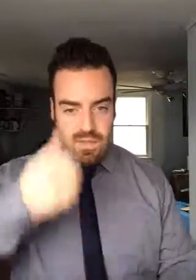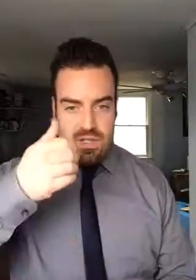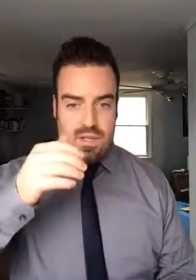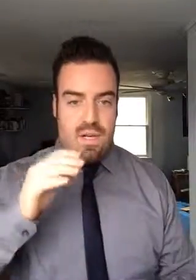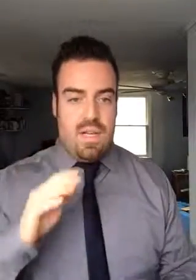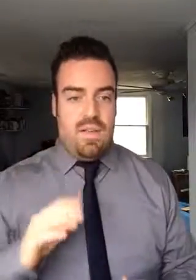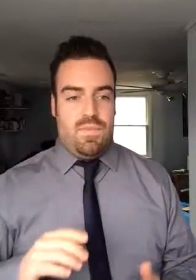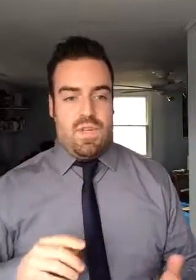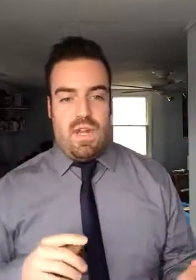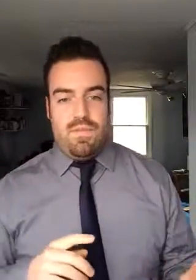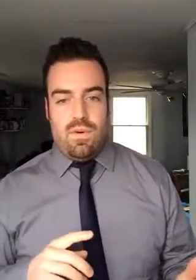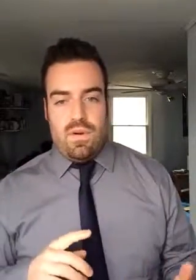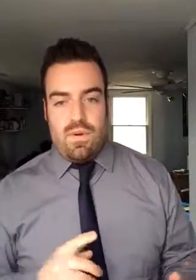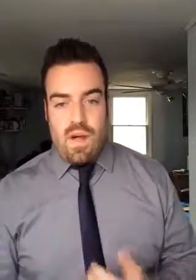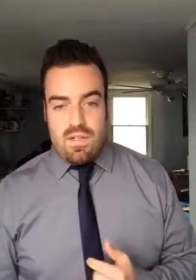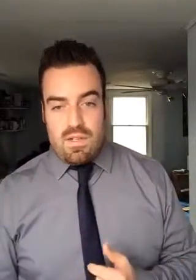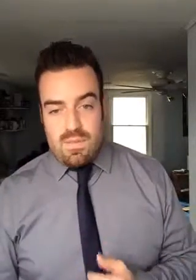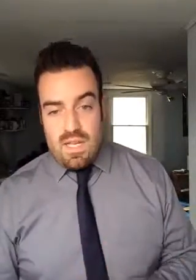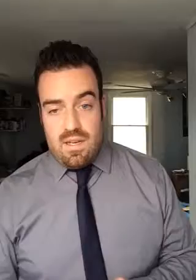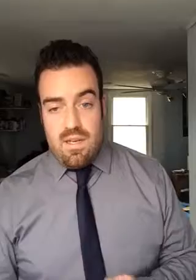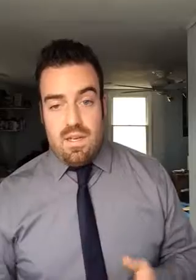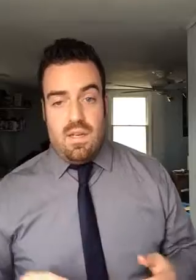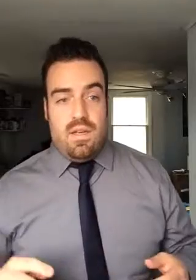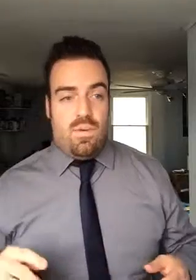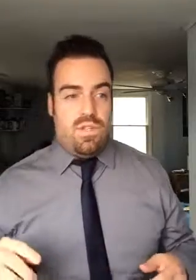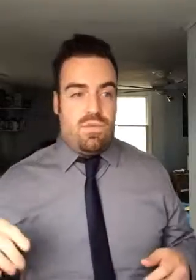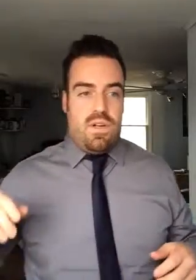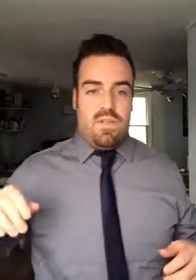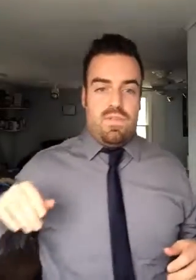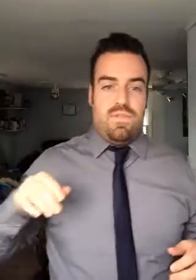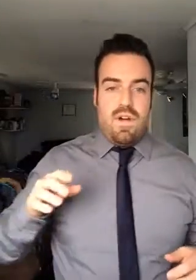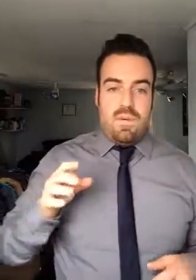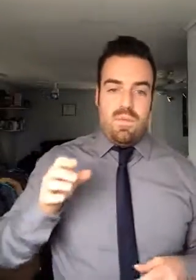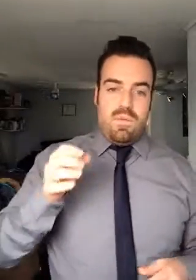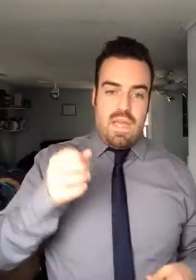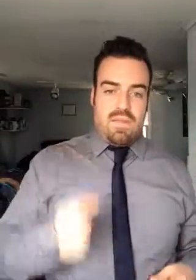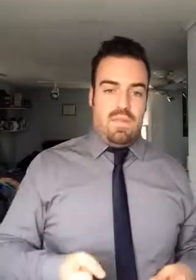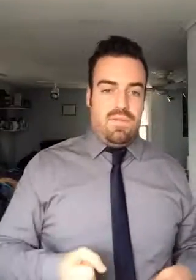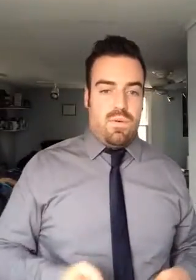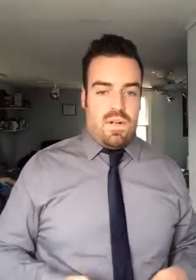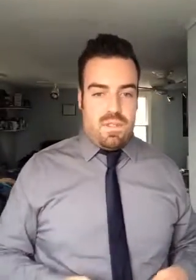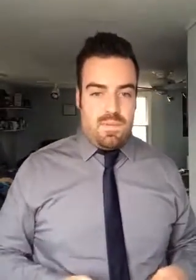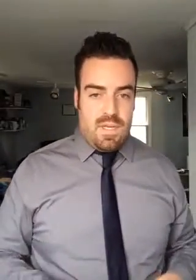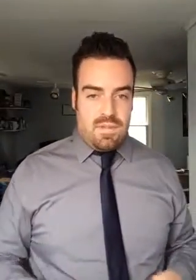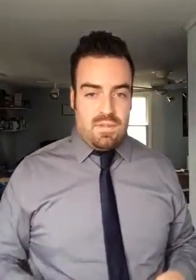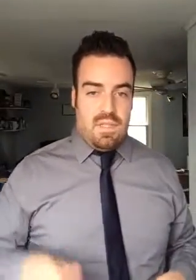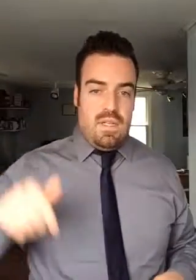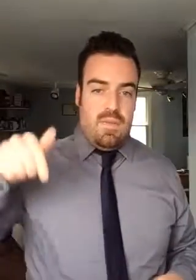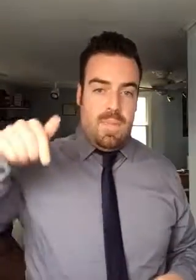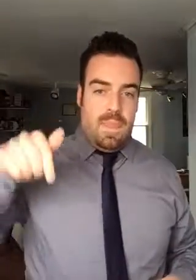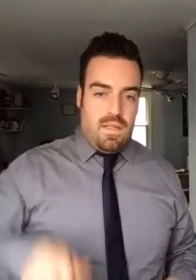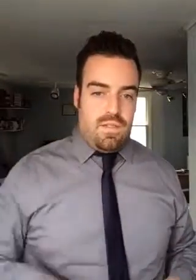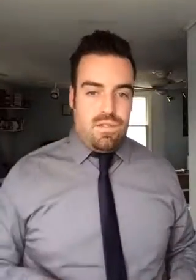above each other. So you have your quadriceps tendon, which runs from the base of your quadriceps muscle into